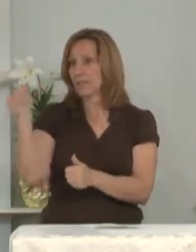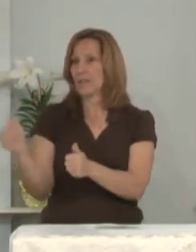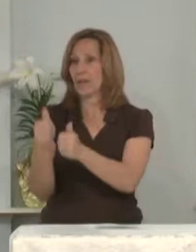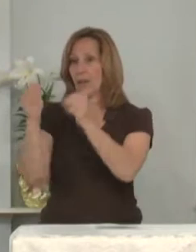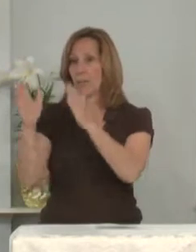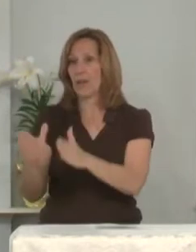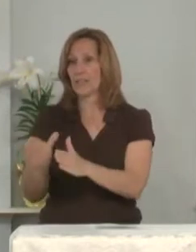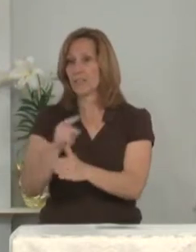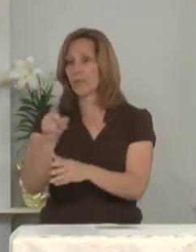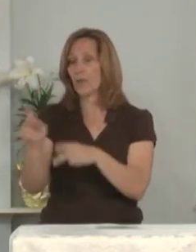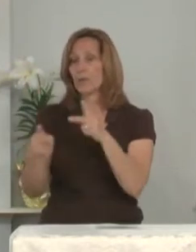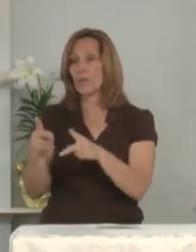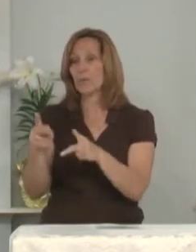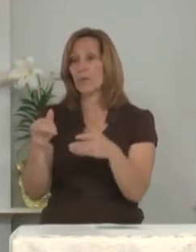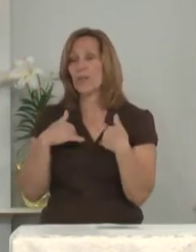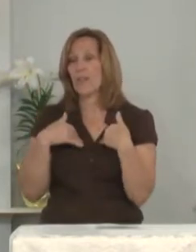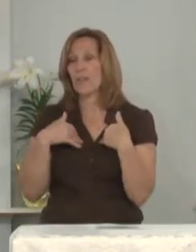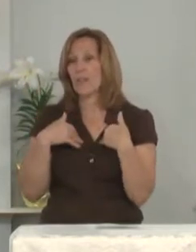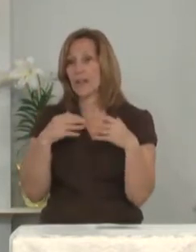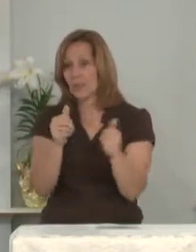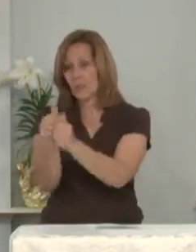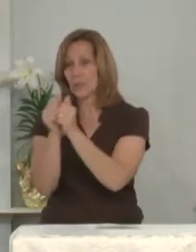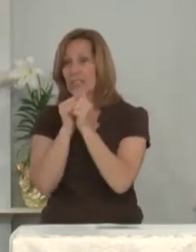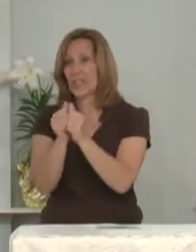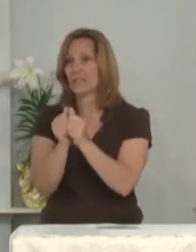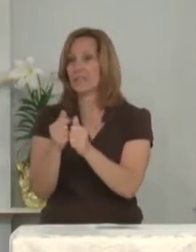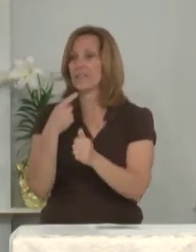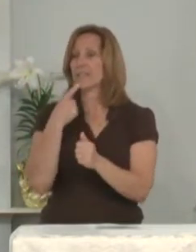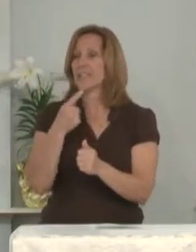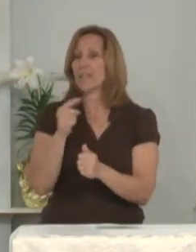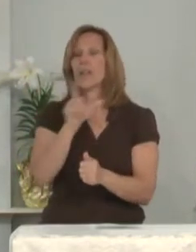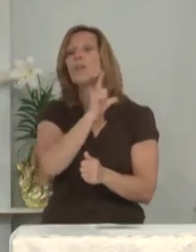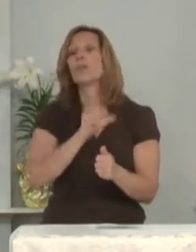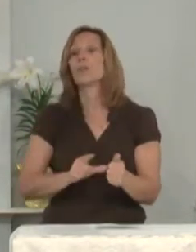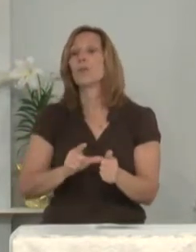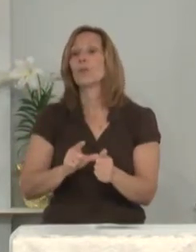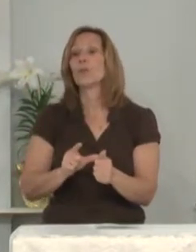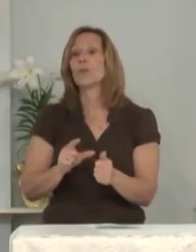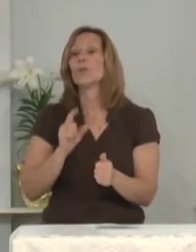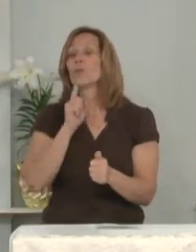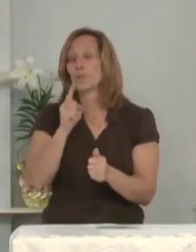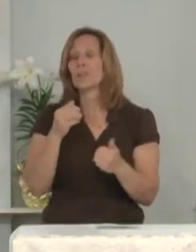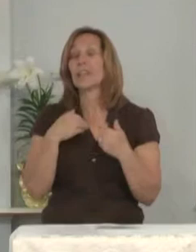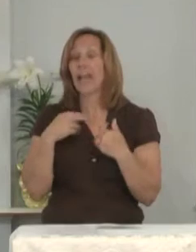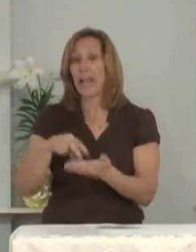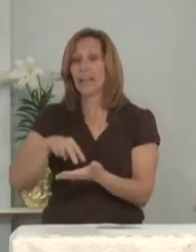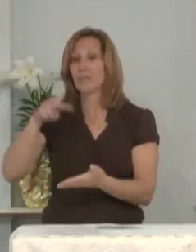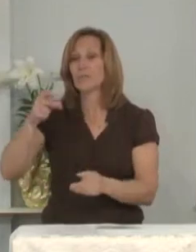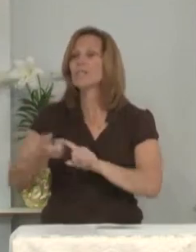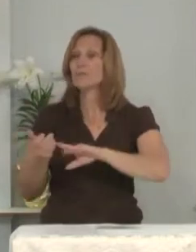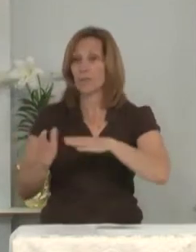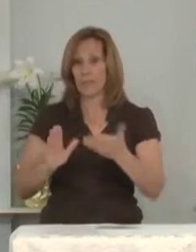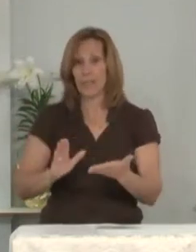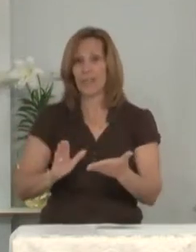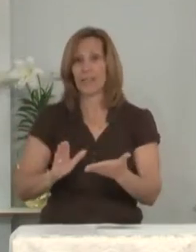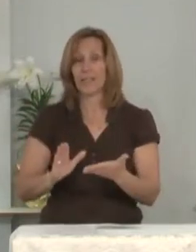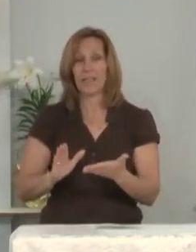and those people that were with them said the Lord really has risen from death.